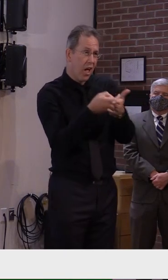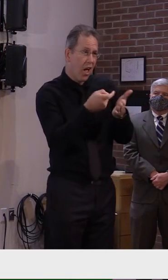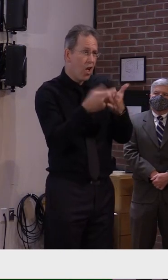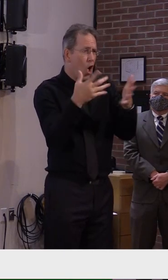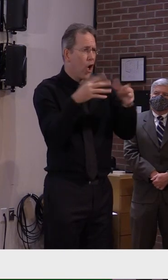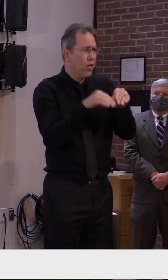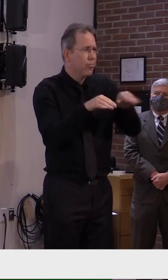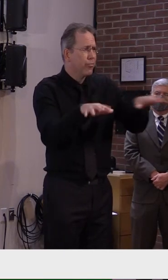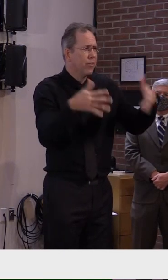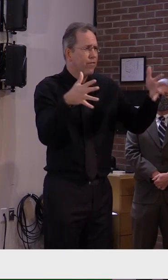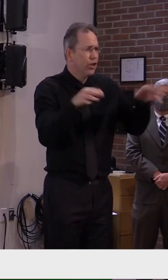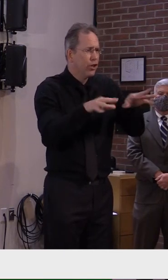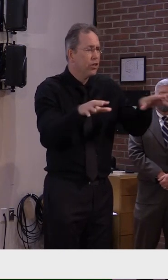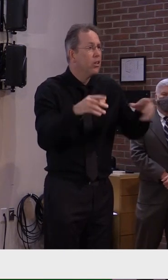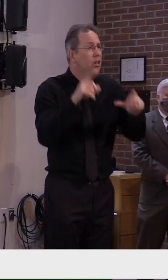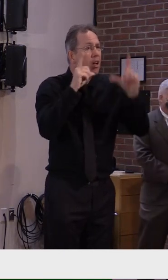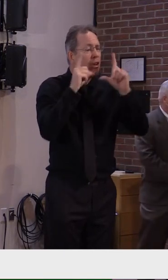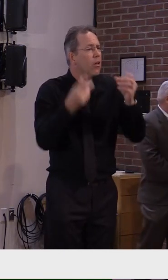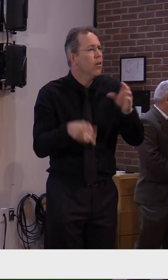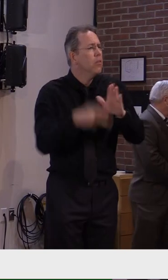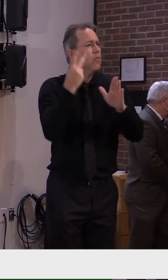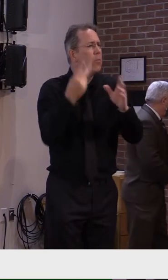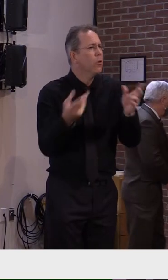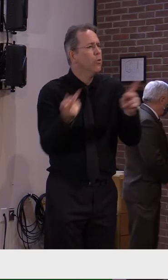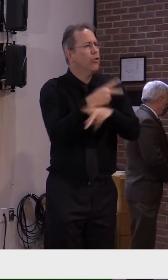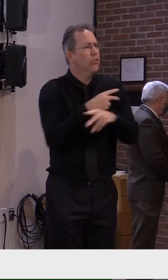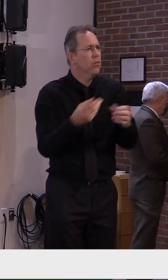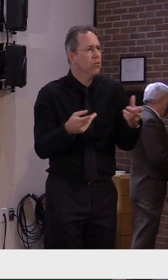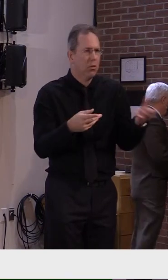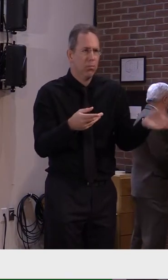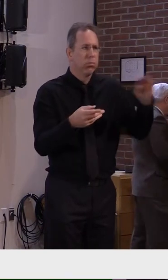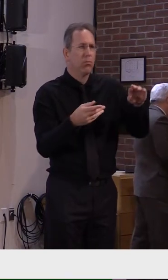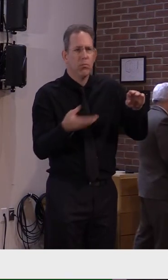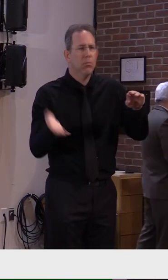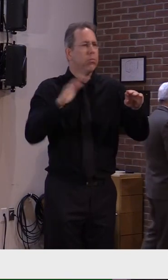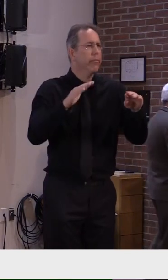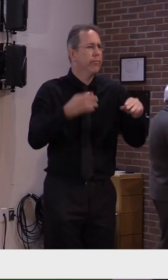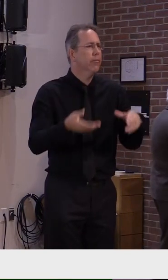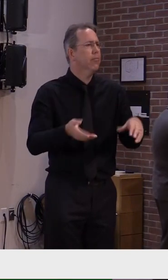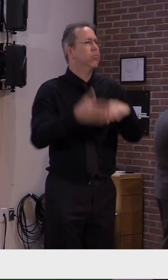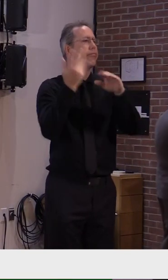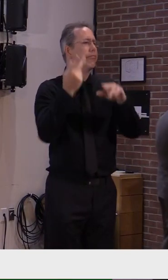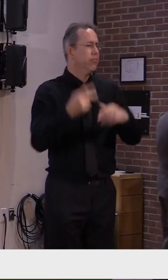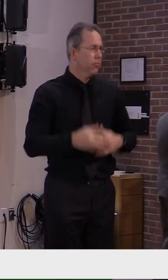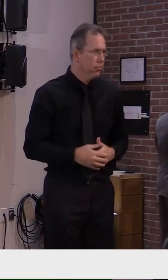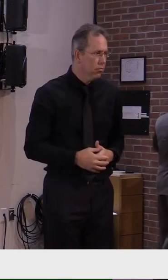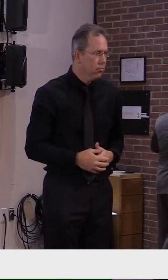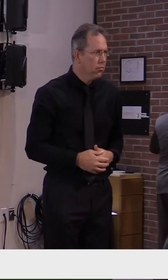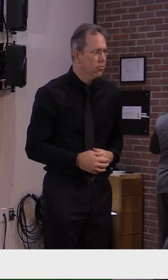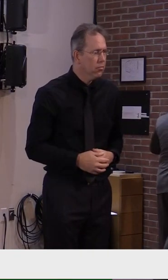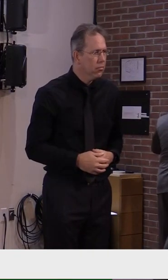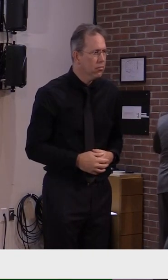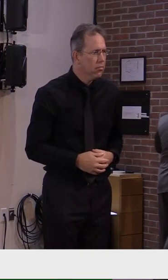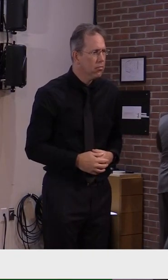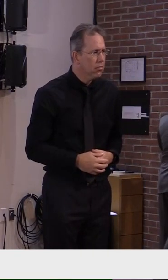to exacerbate what was already going on at a higher level than other parts of the state. Chittenden